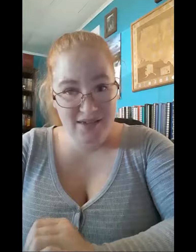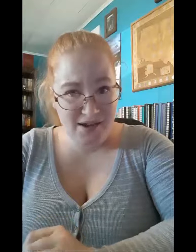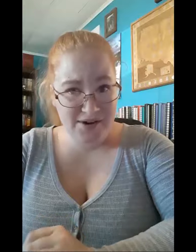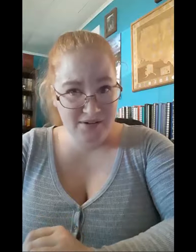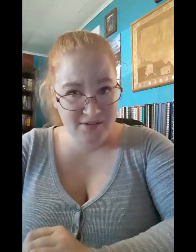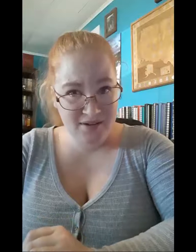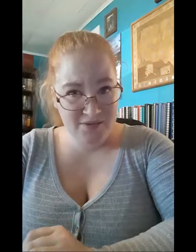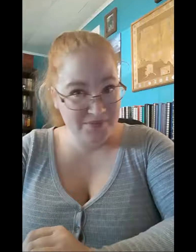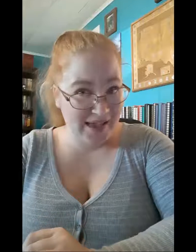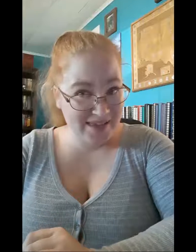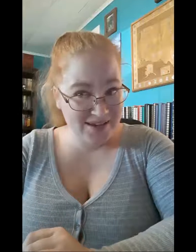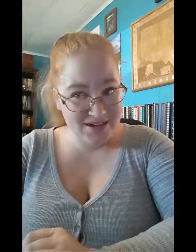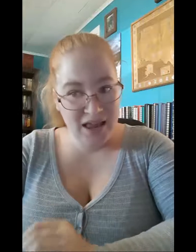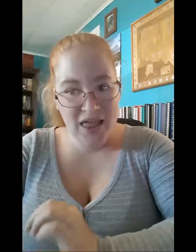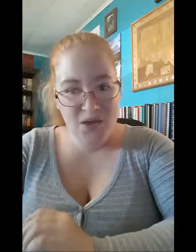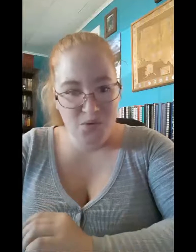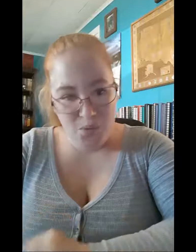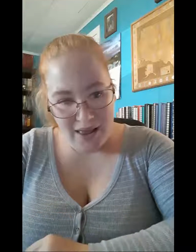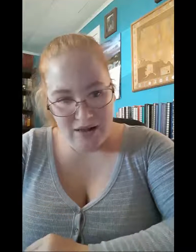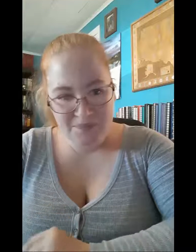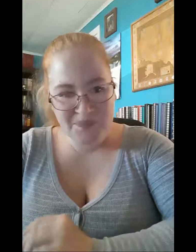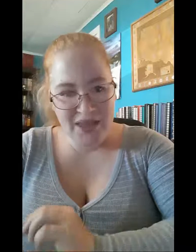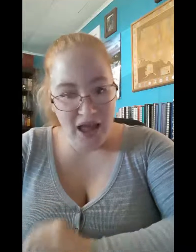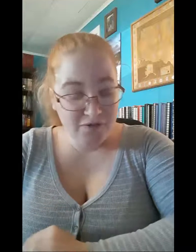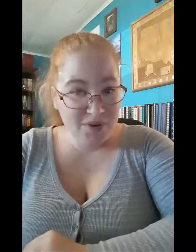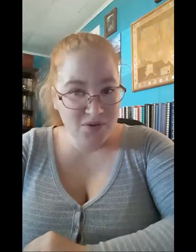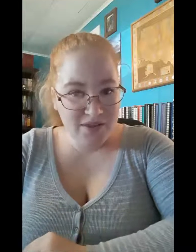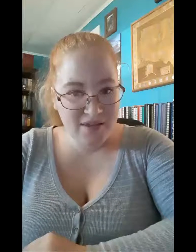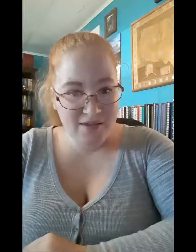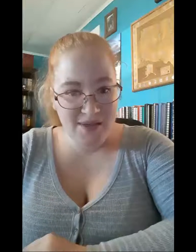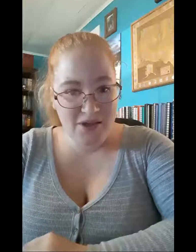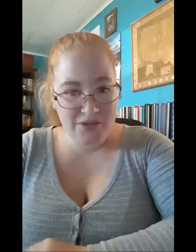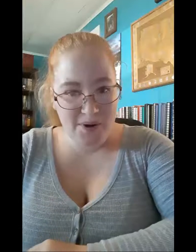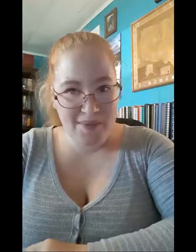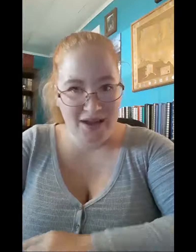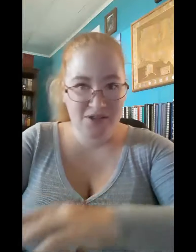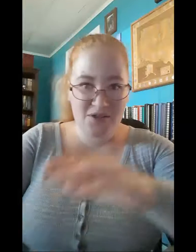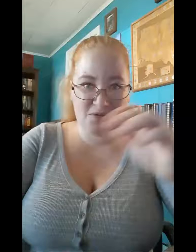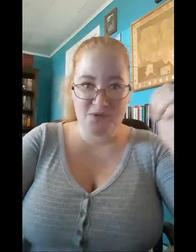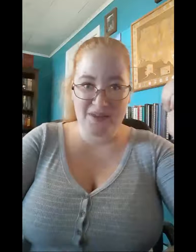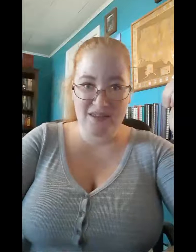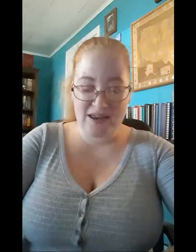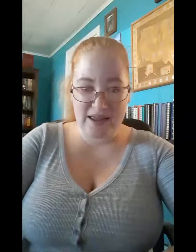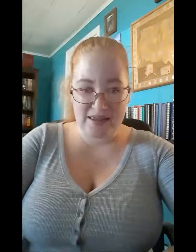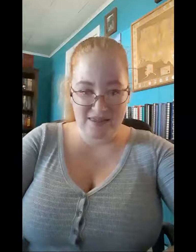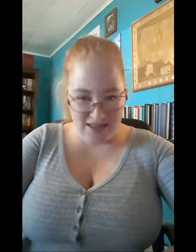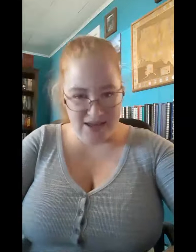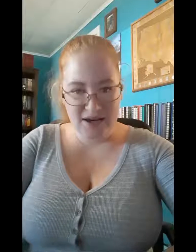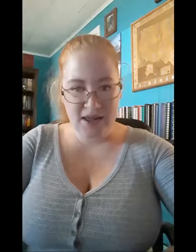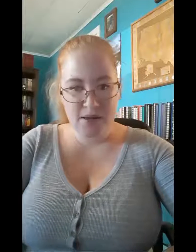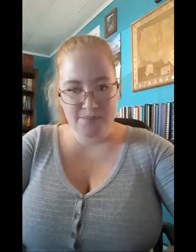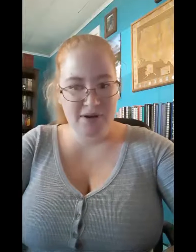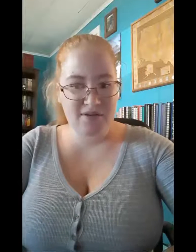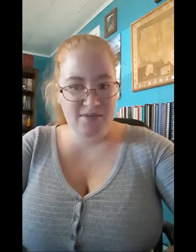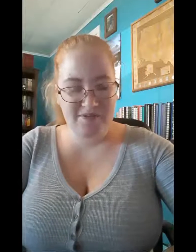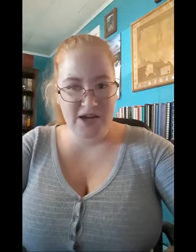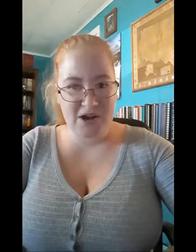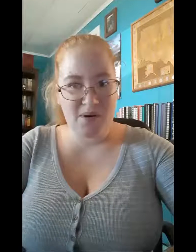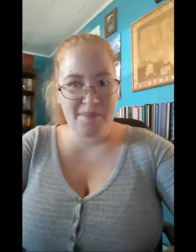years, right? Well, I've been wanting to make a throwback to 2019 BookTube video about